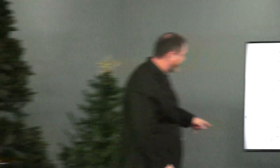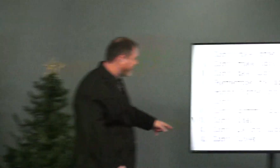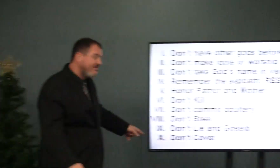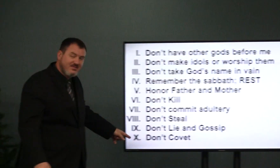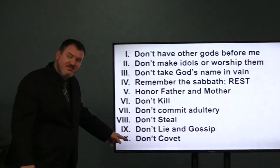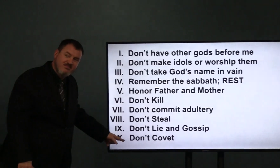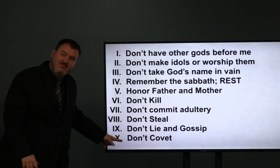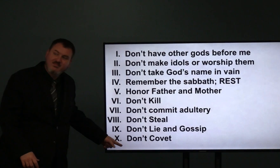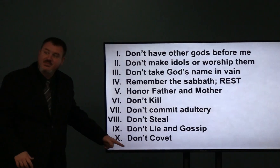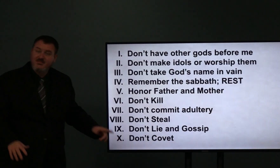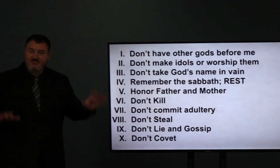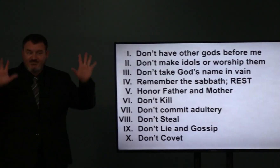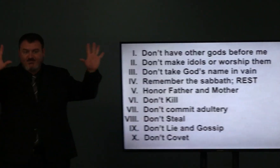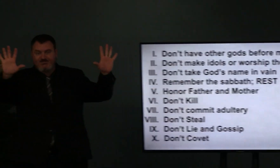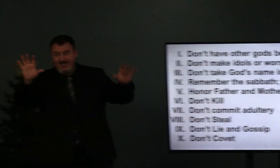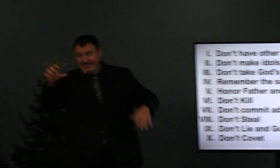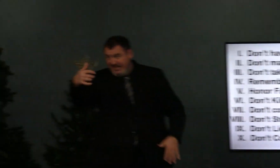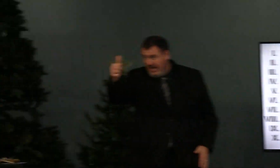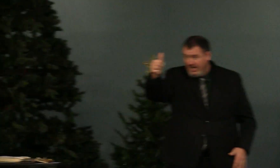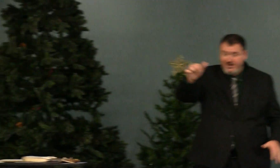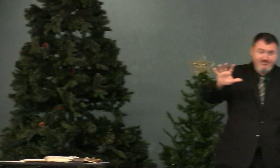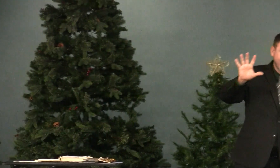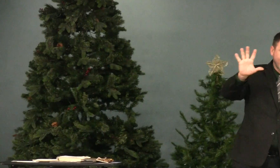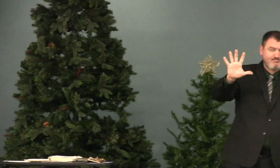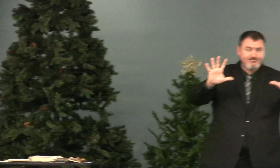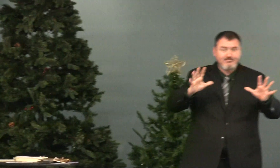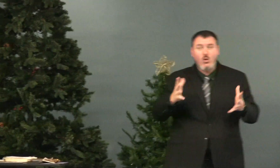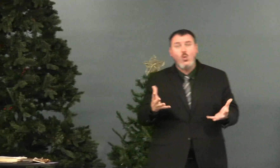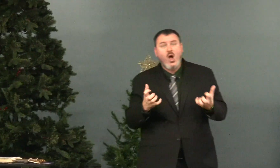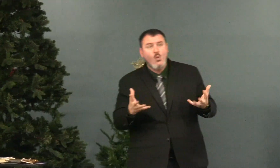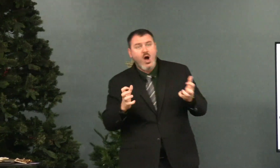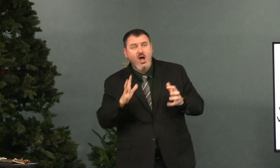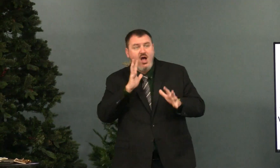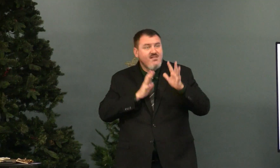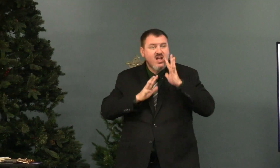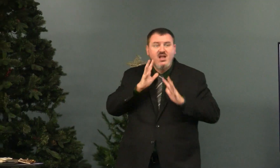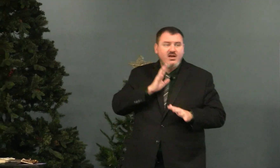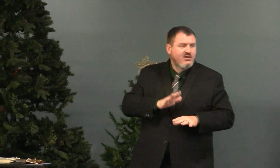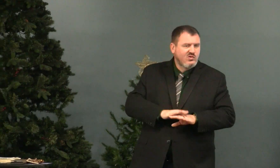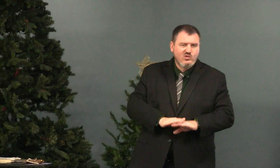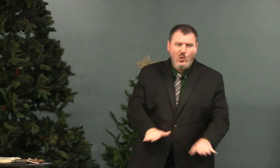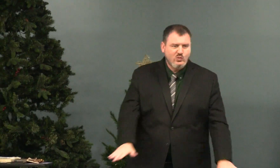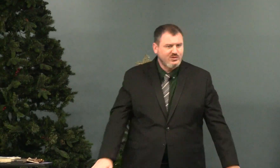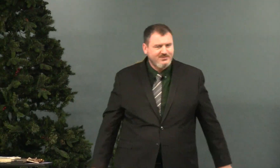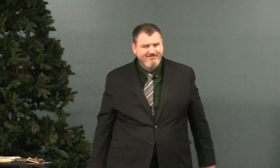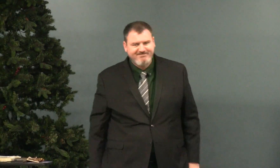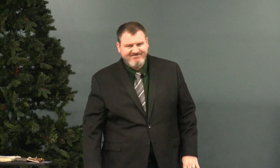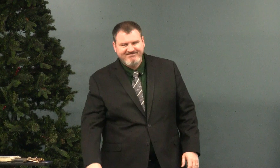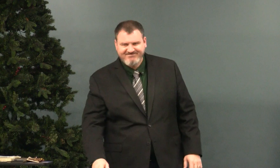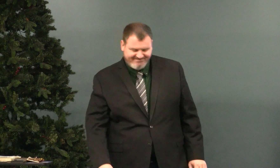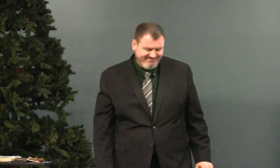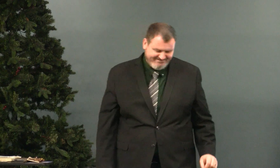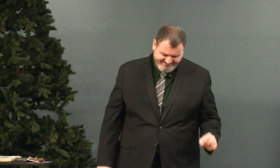So, that's number ten. Right? Don't want or covet.